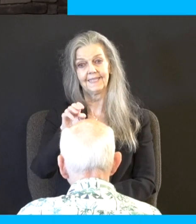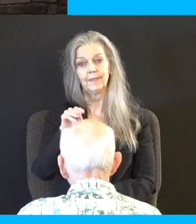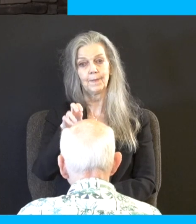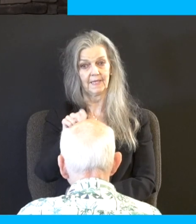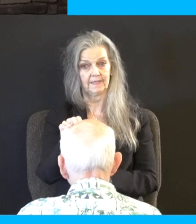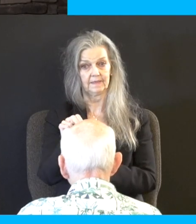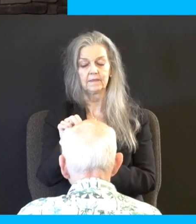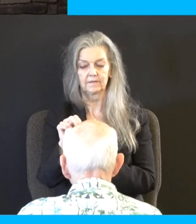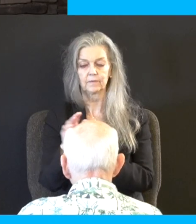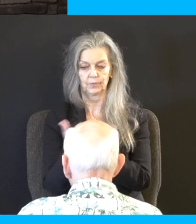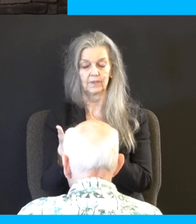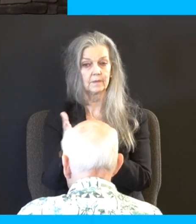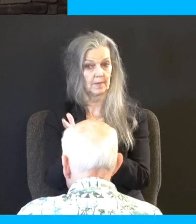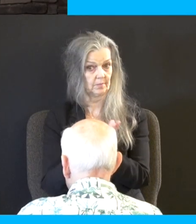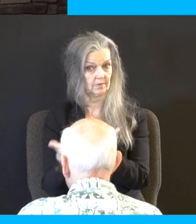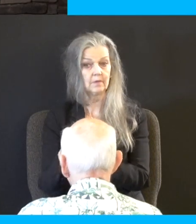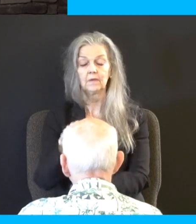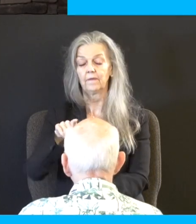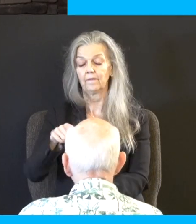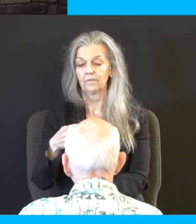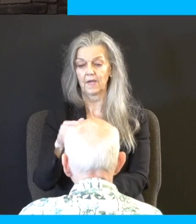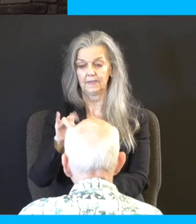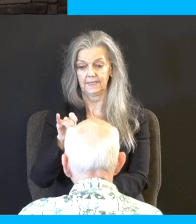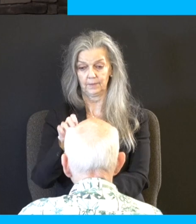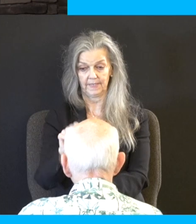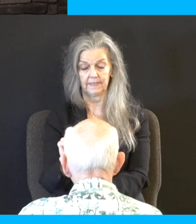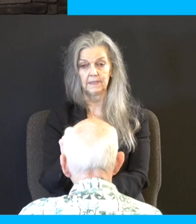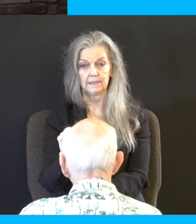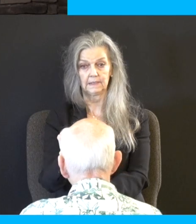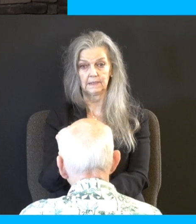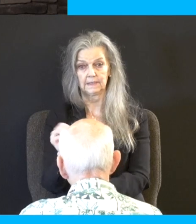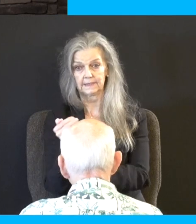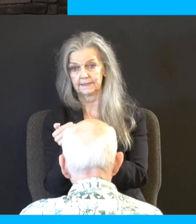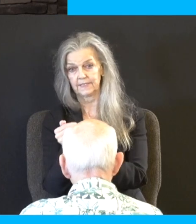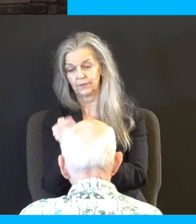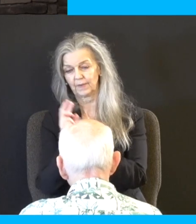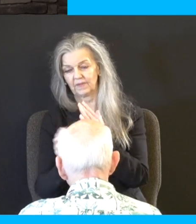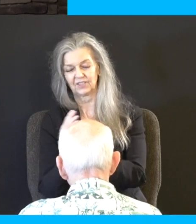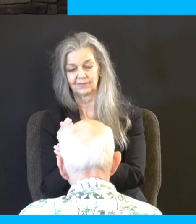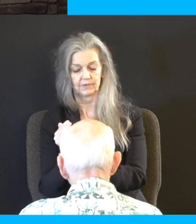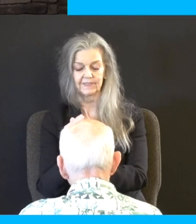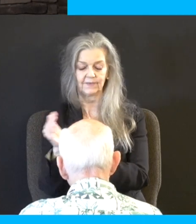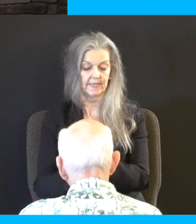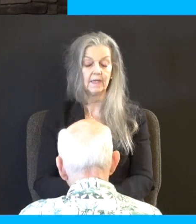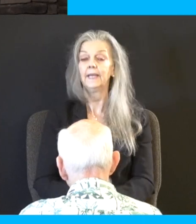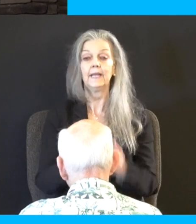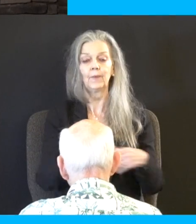won't you be embarrassed. First, Philemon. The short answer is Philemon, in a town where